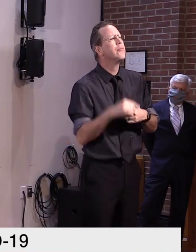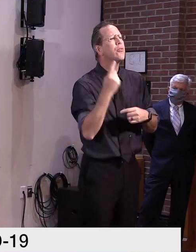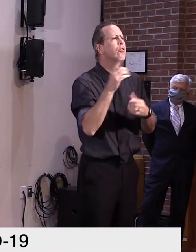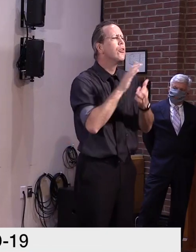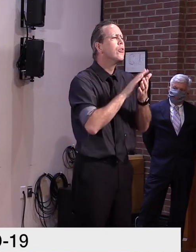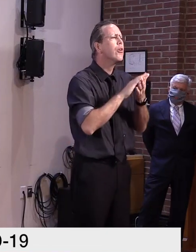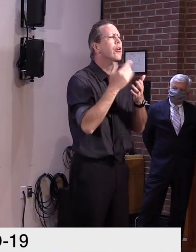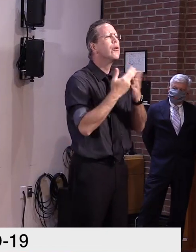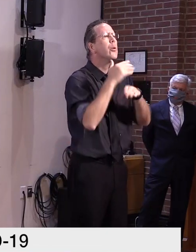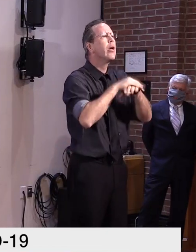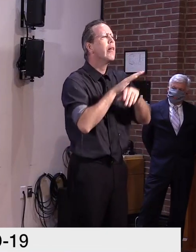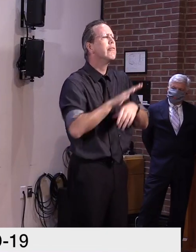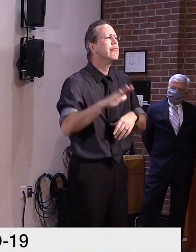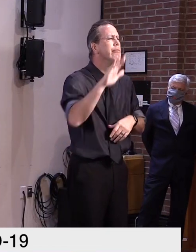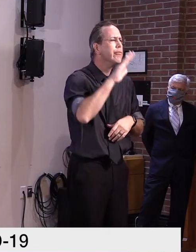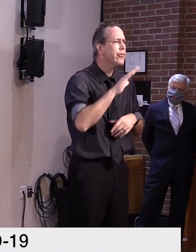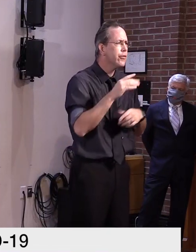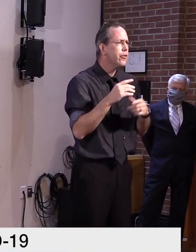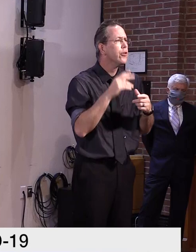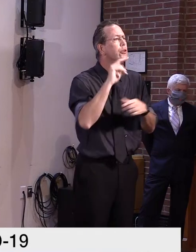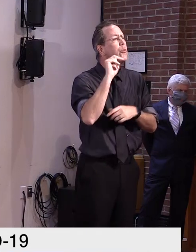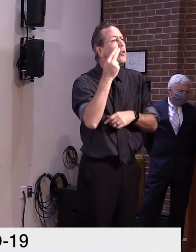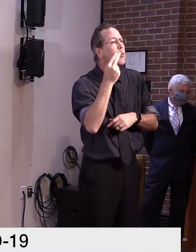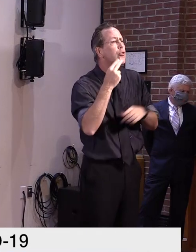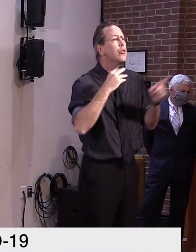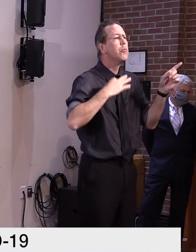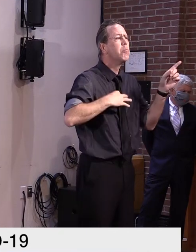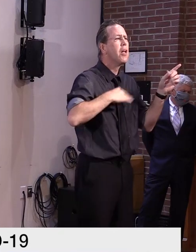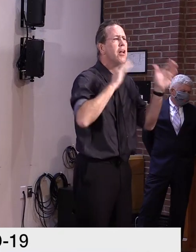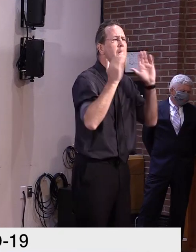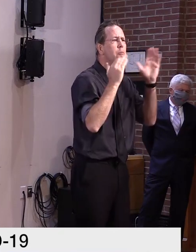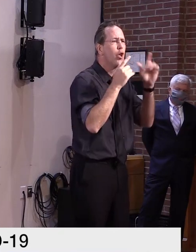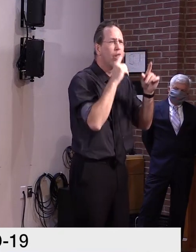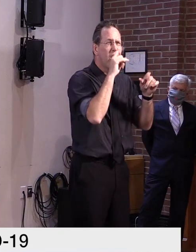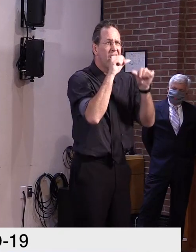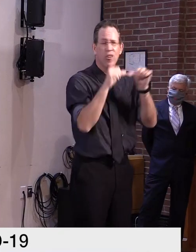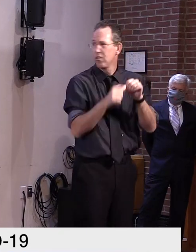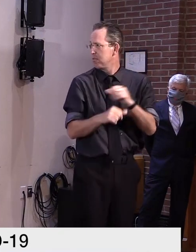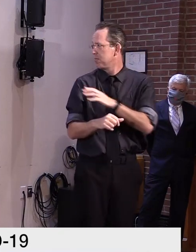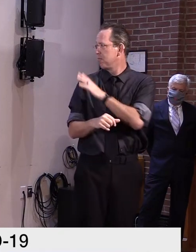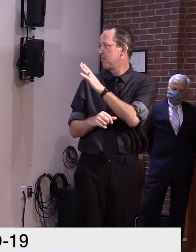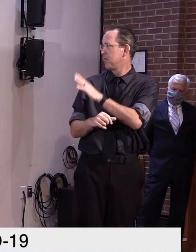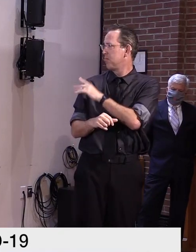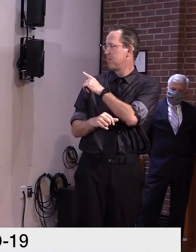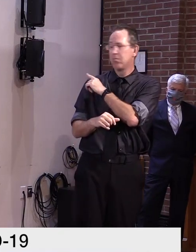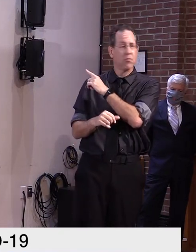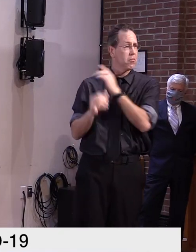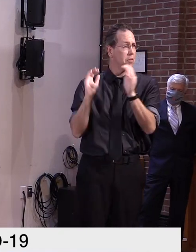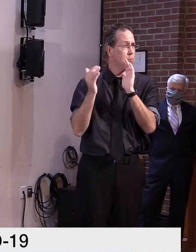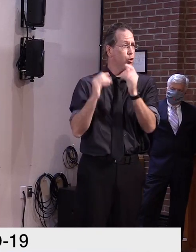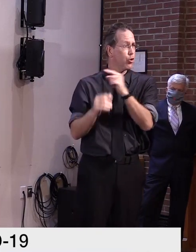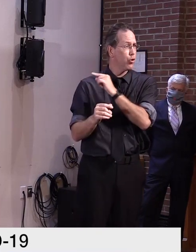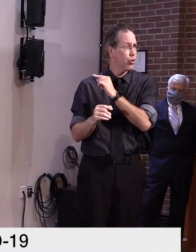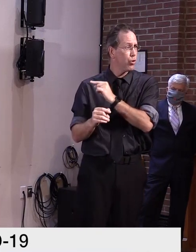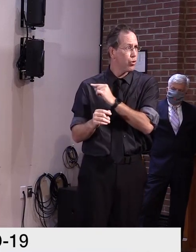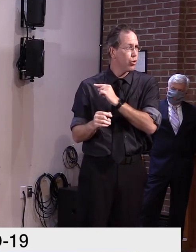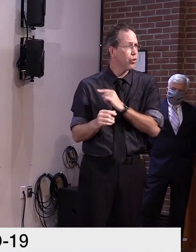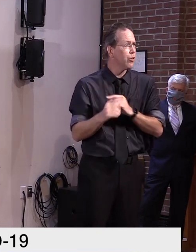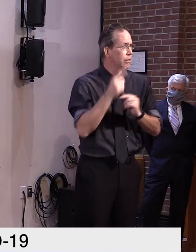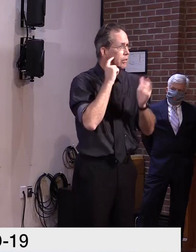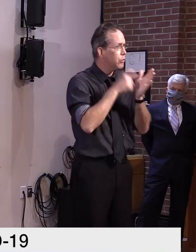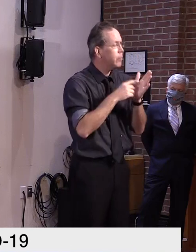look at New Hampshire and Maine and their college higher ed restarts. You can see that they also have been having success in the reopening.